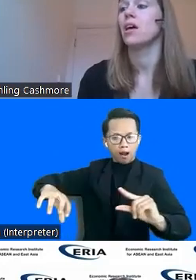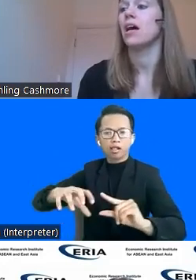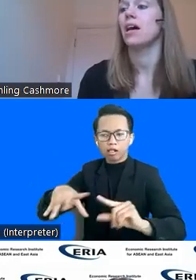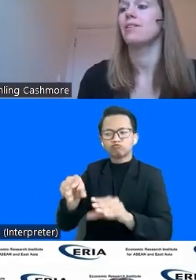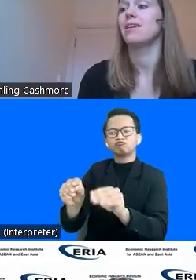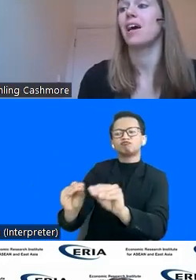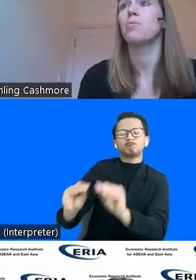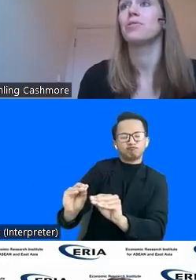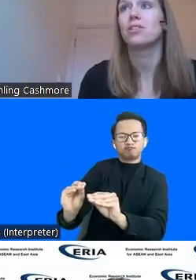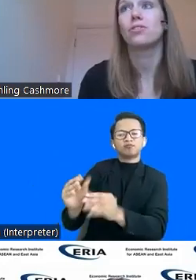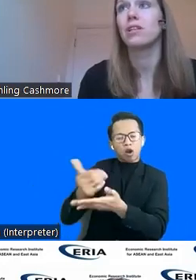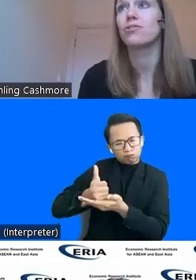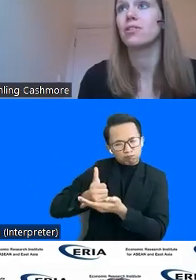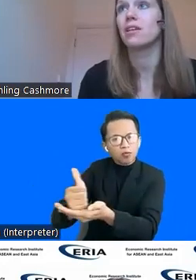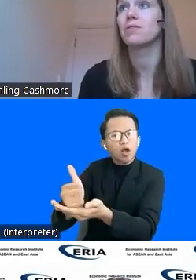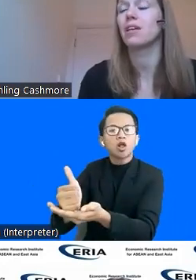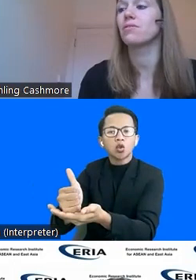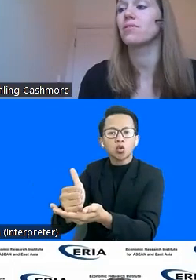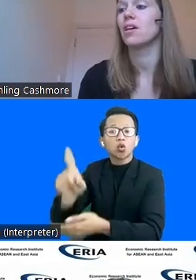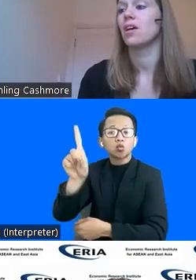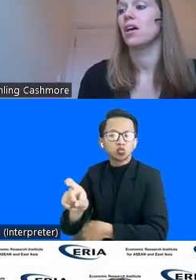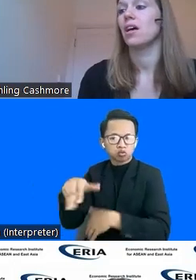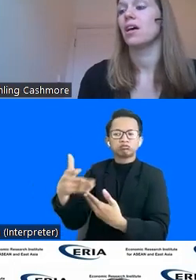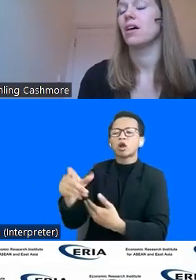and need help with digital literacy themselves.